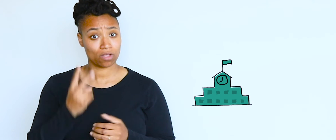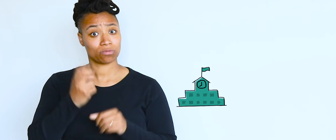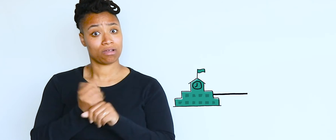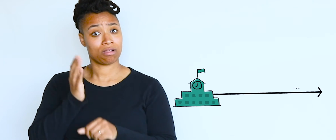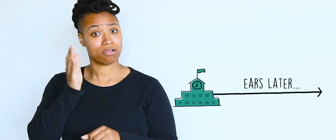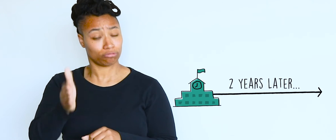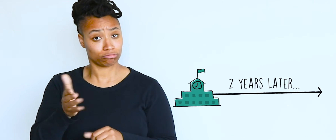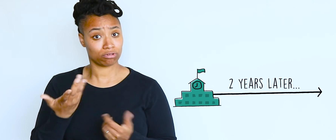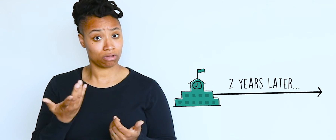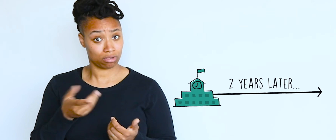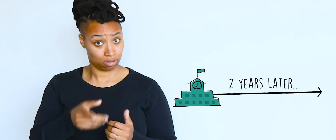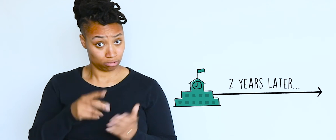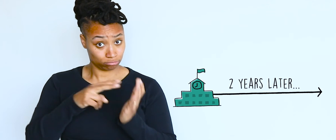years after their educational experience?